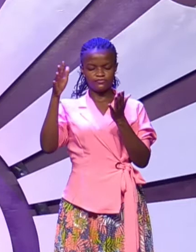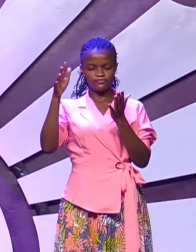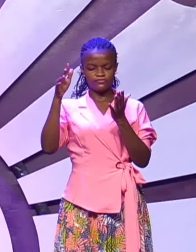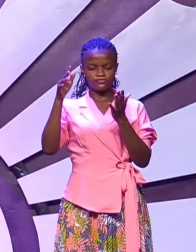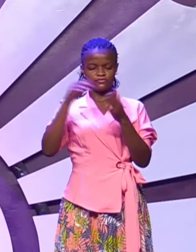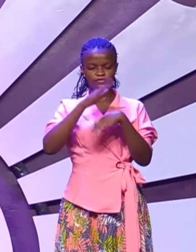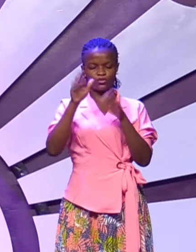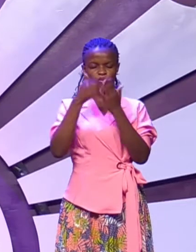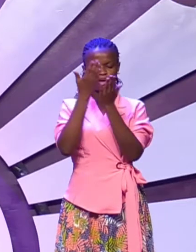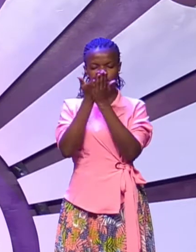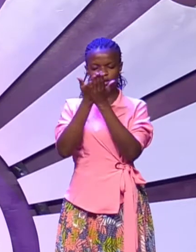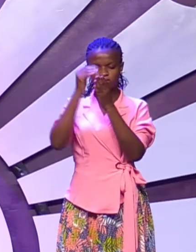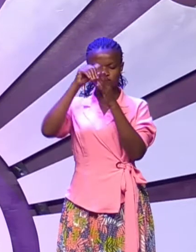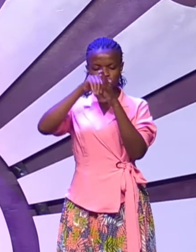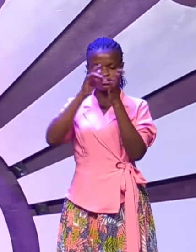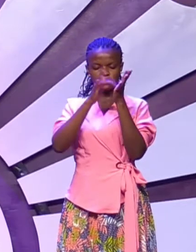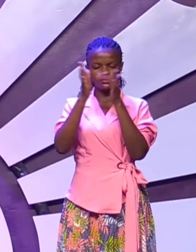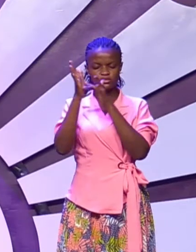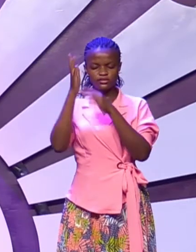By us these things in Jesus' name.